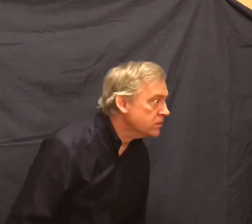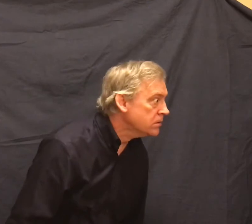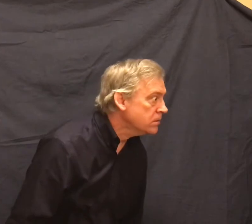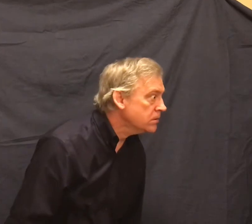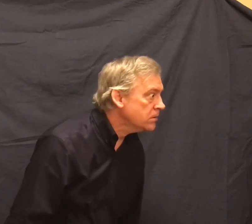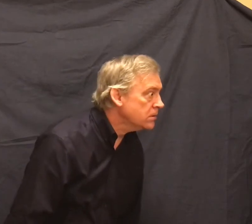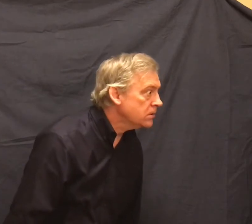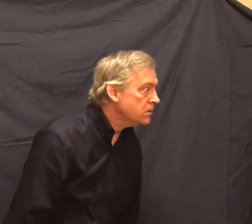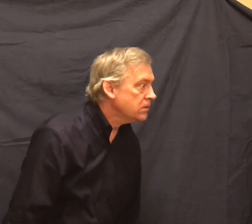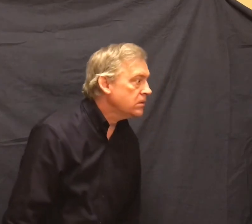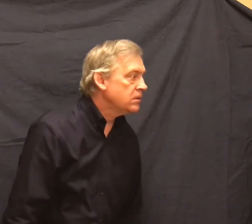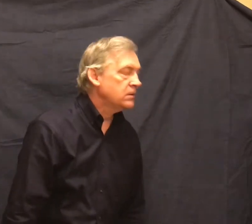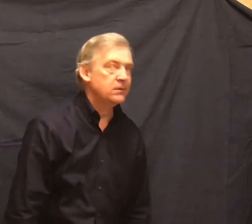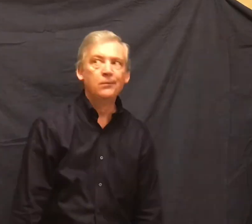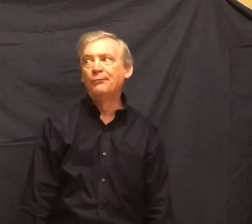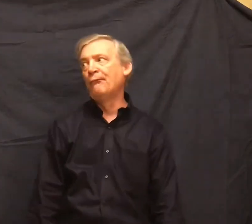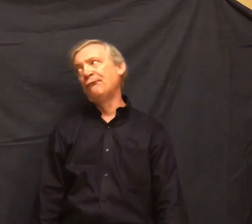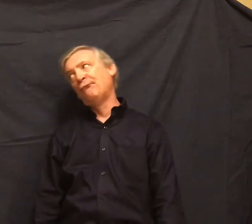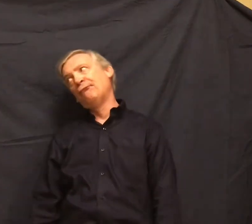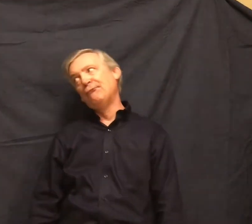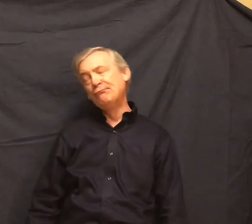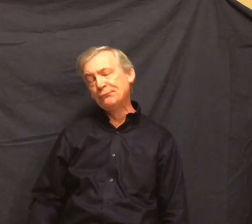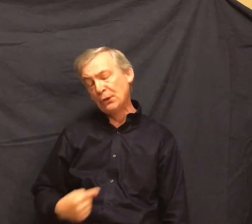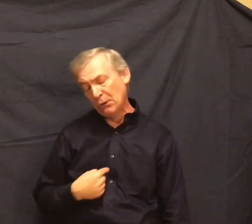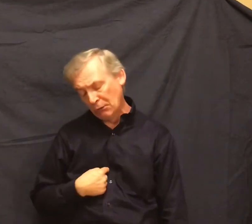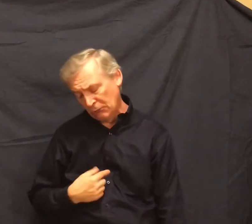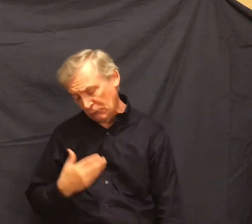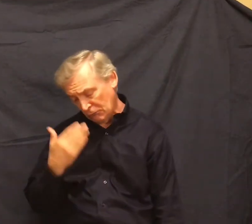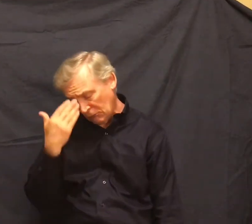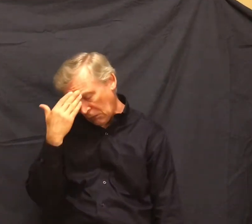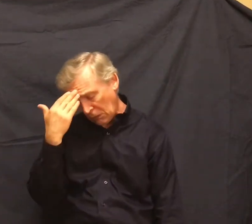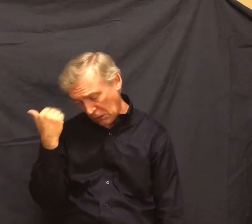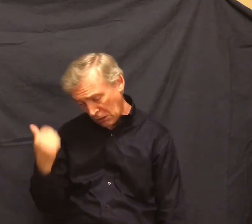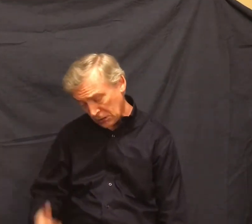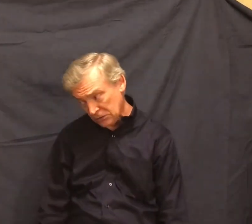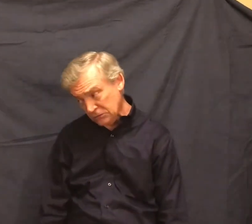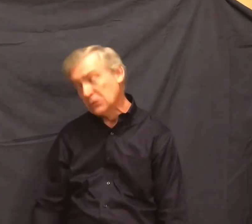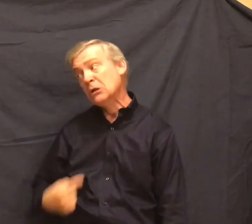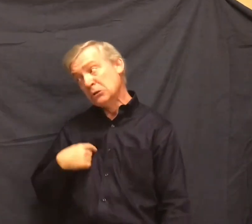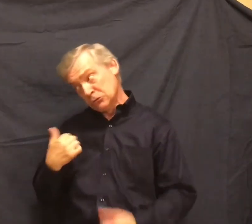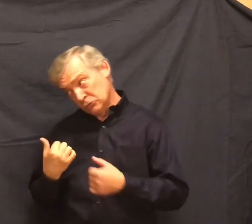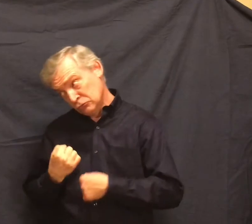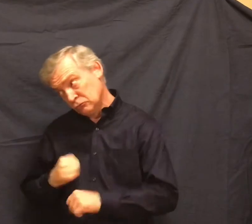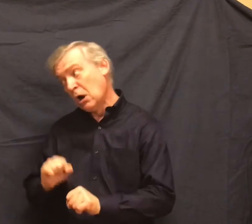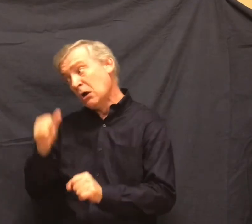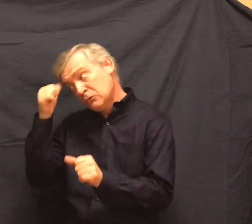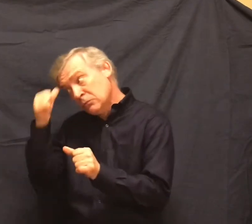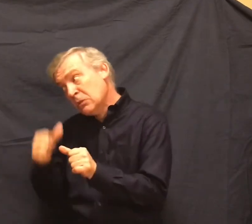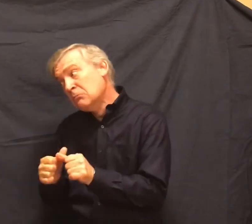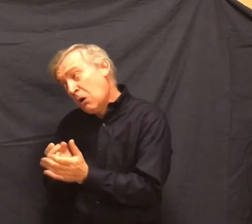I forgot, Lenny said softly. I tried not to forget. Honest I did, George.